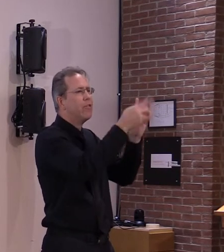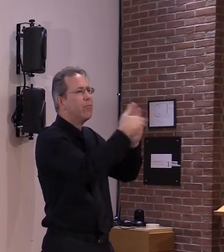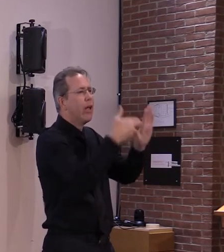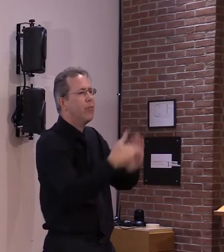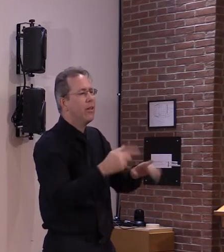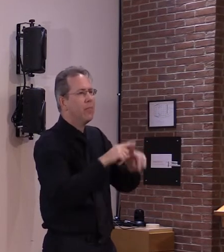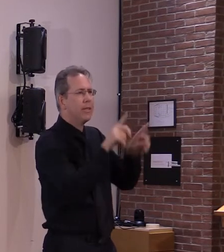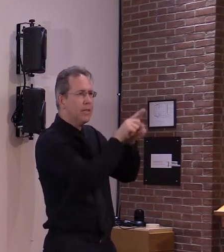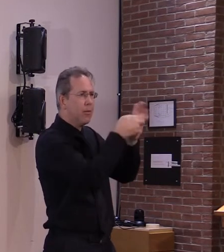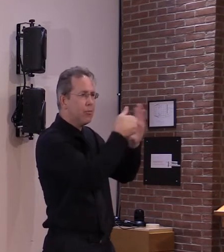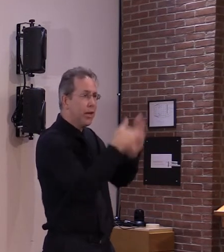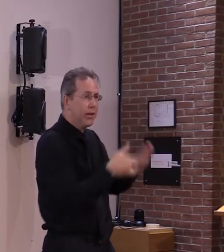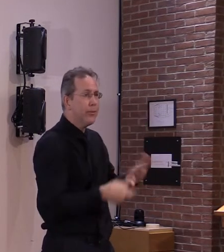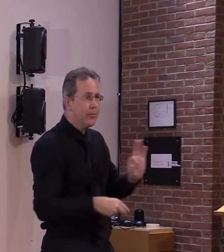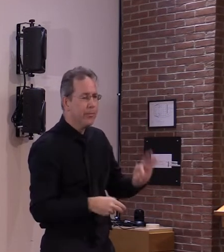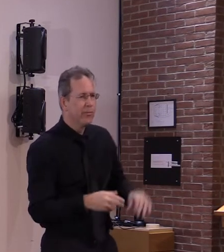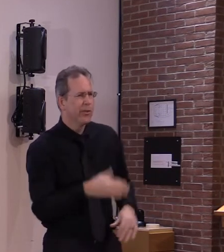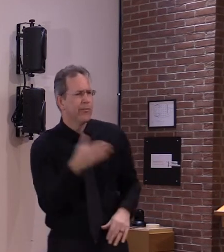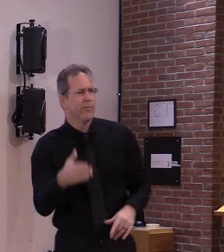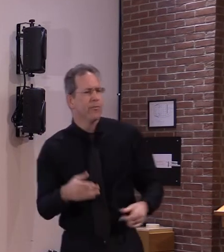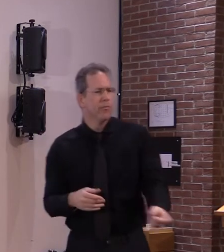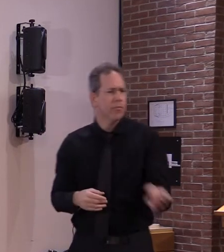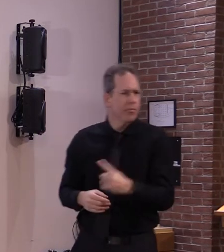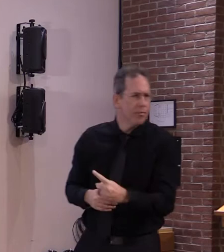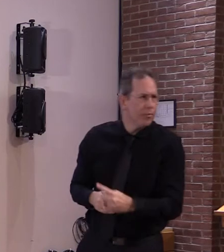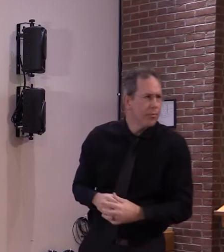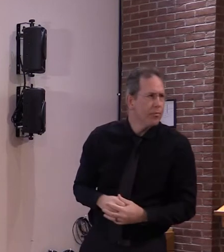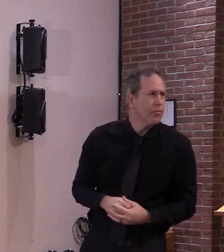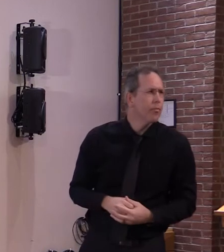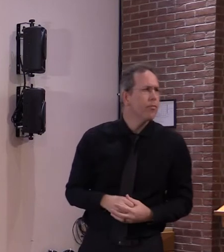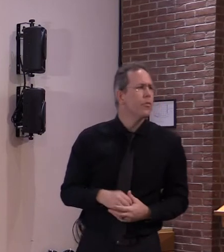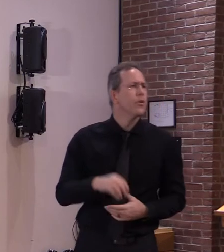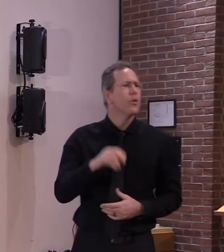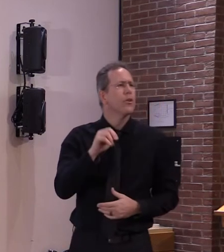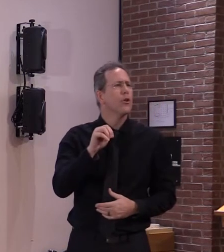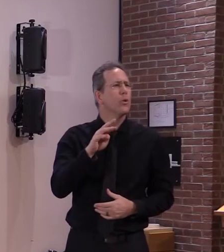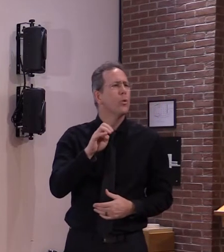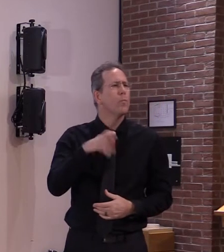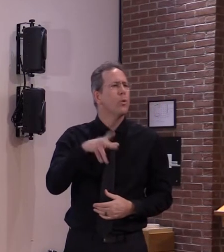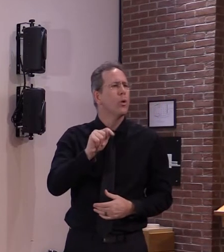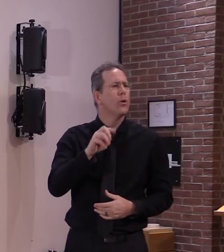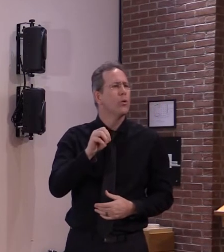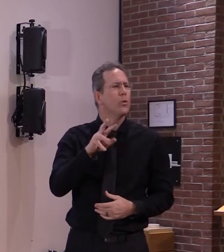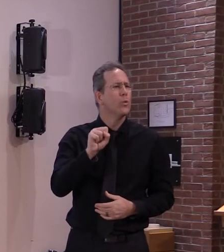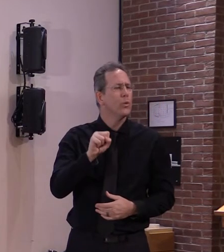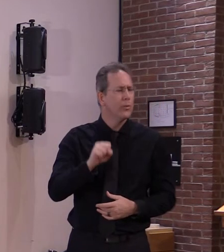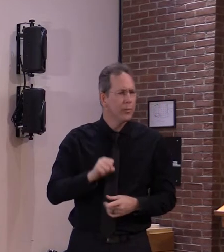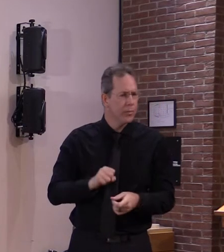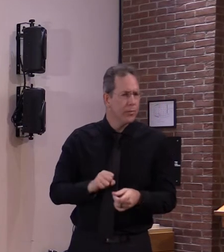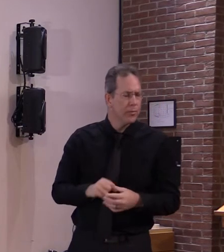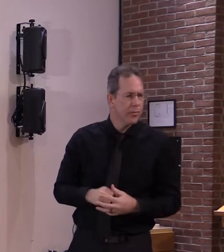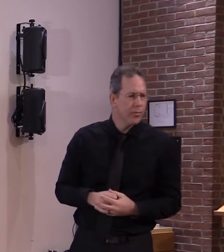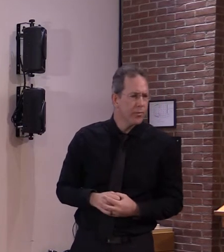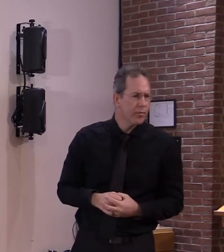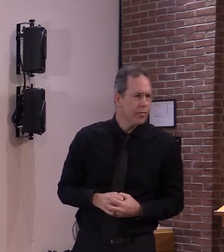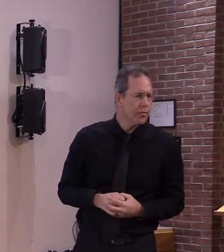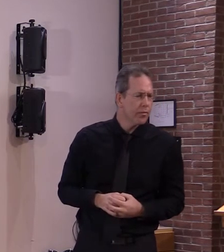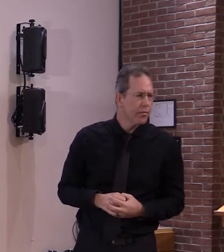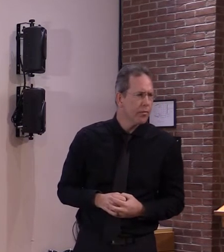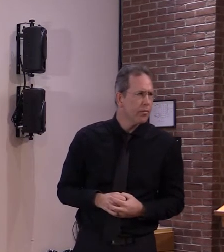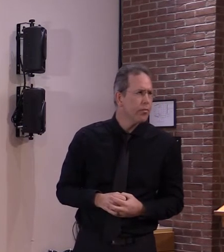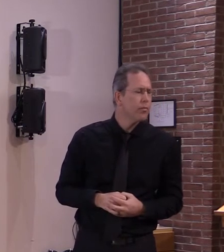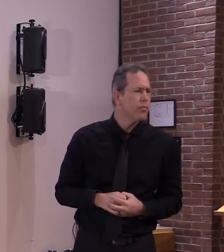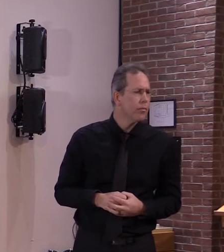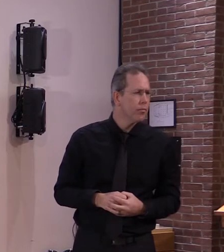prioritizing who's going to get the vaccination first what i'm wondering is as you open it up as more if you're